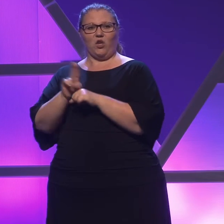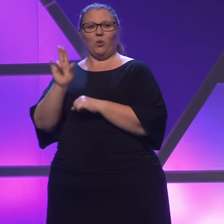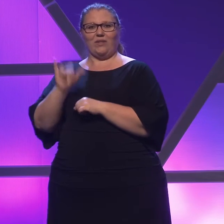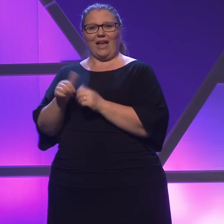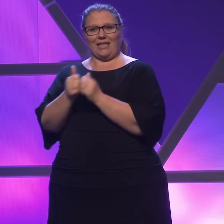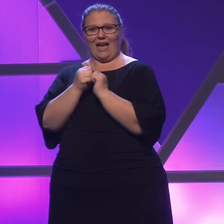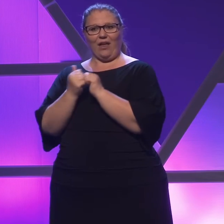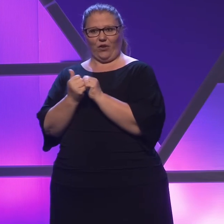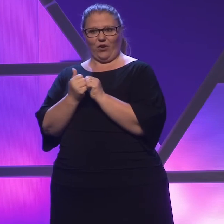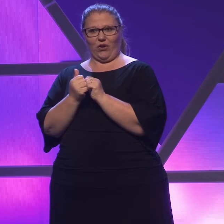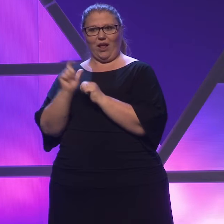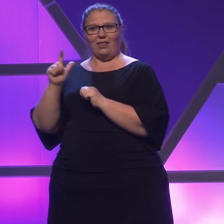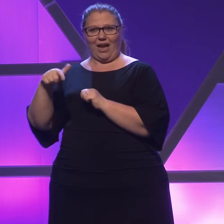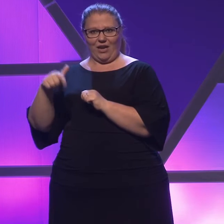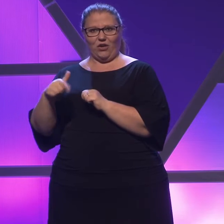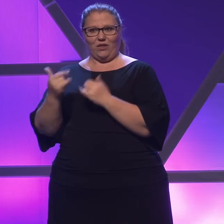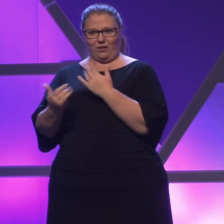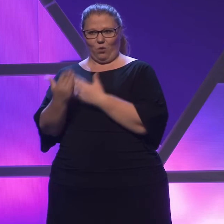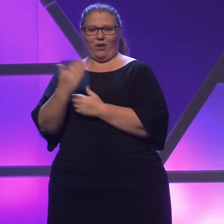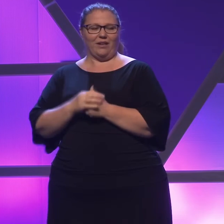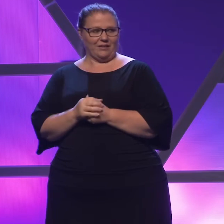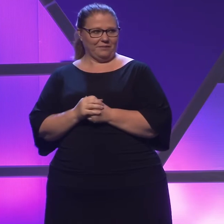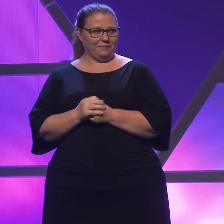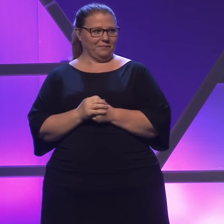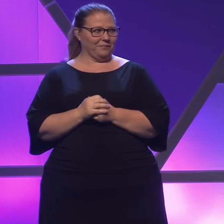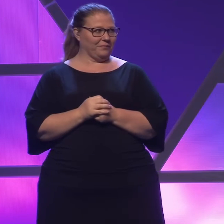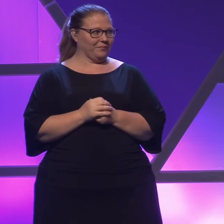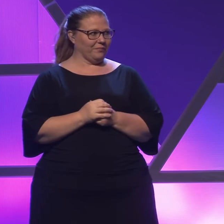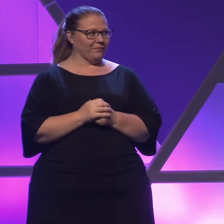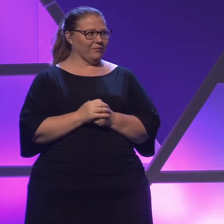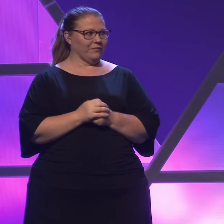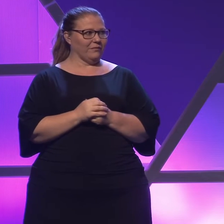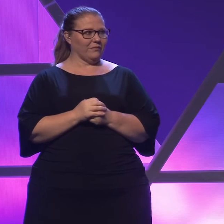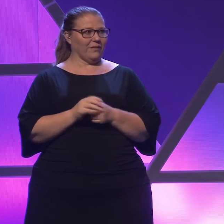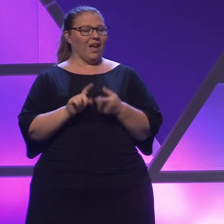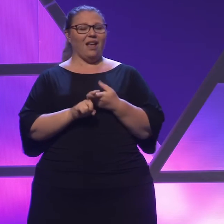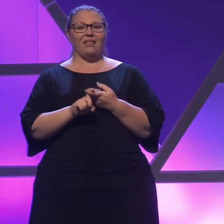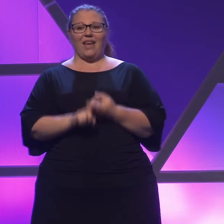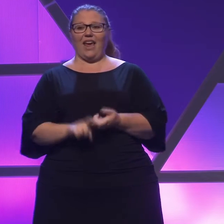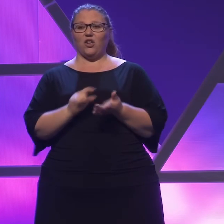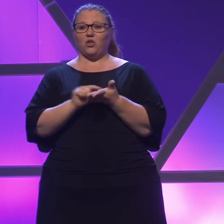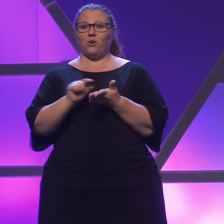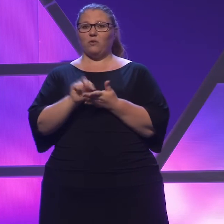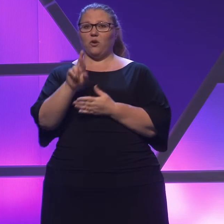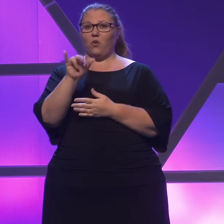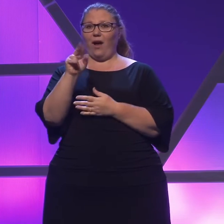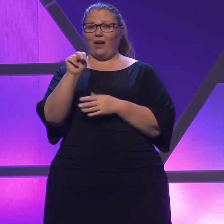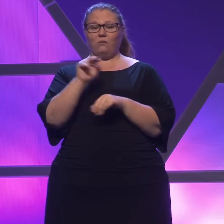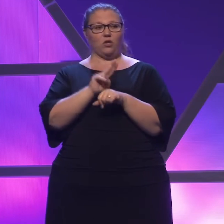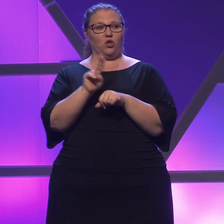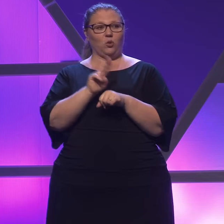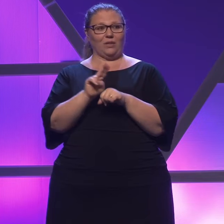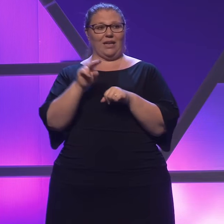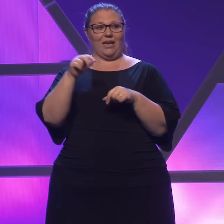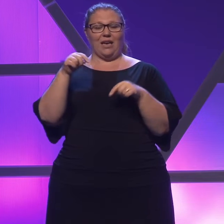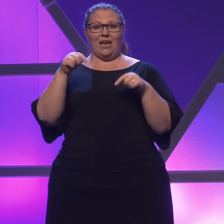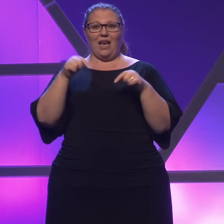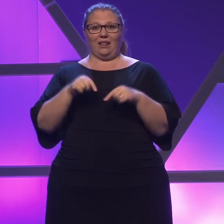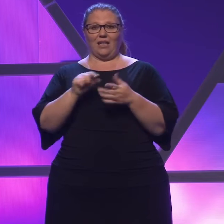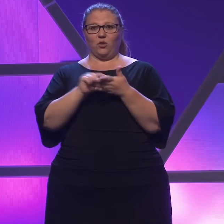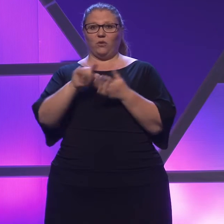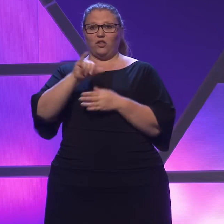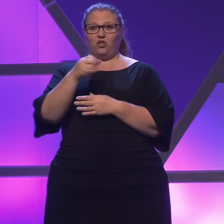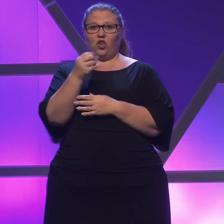together later this morning. The anchor scripture that Ryan has been using in this series is John 8,